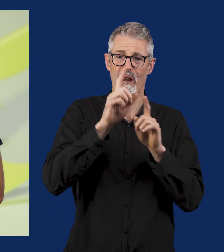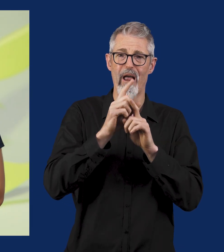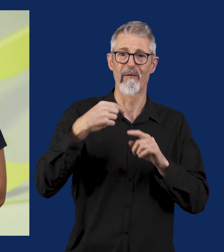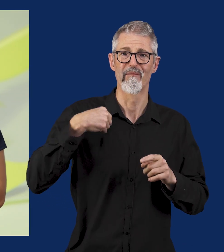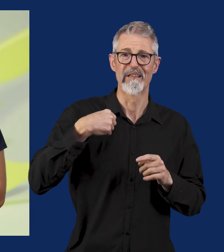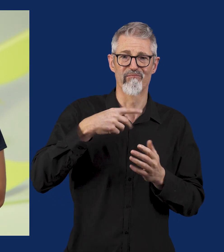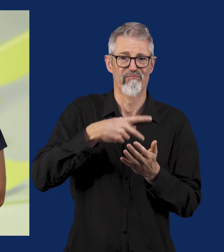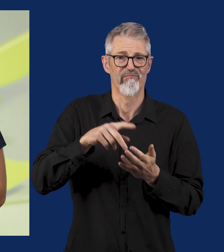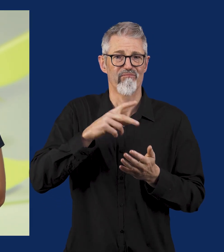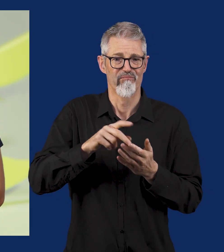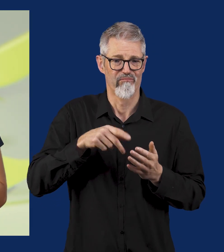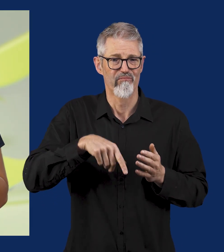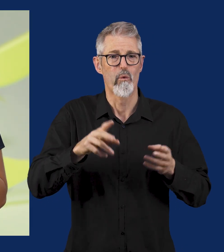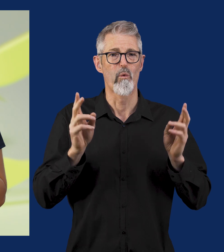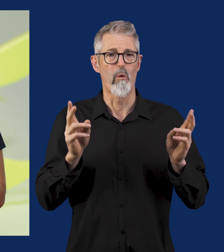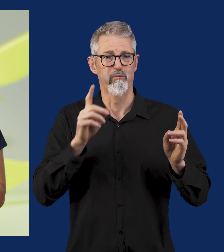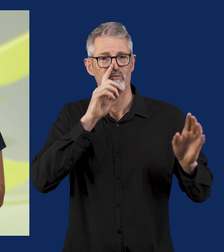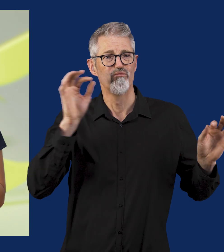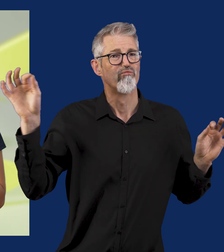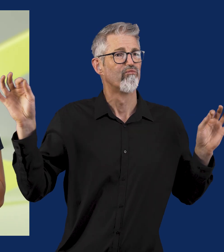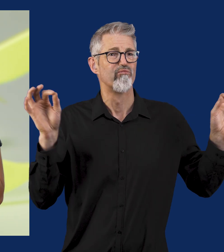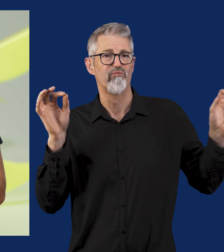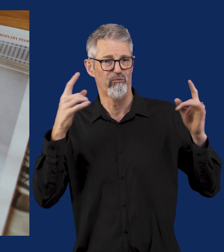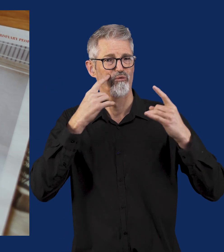saying, you know what, I am going to do this because I can.